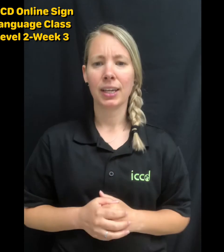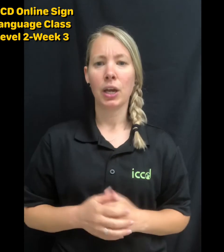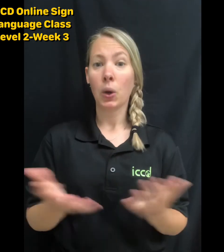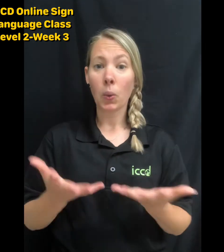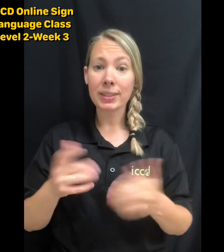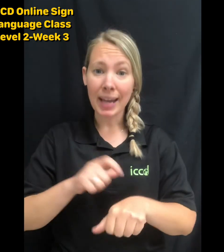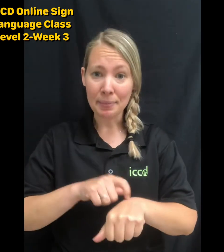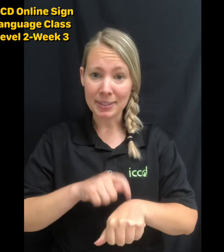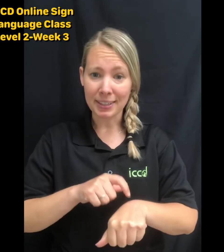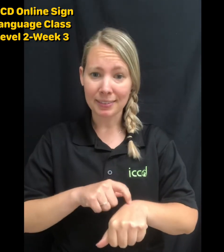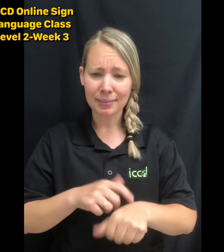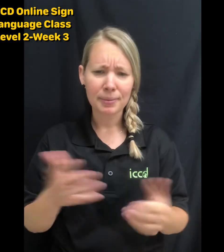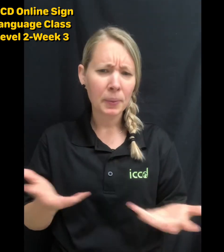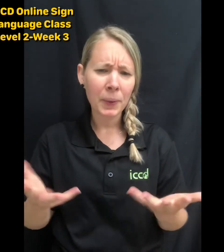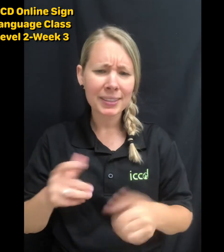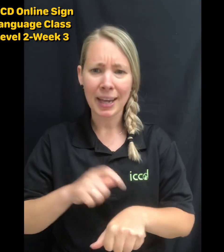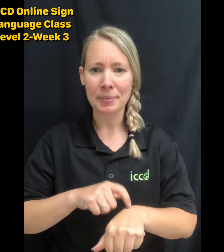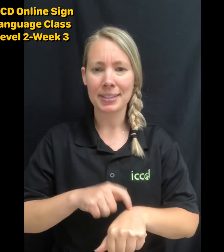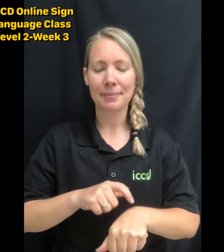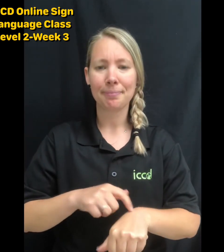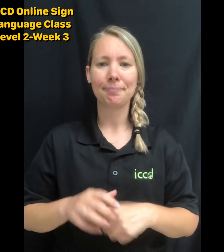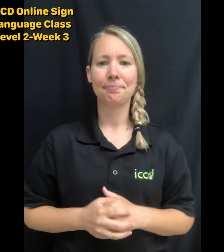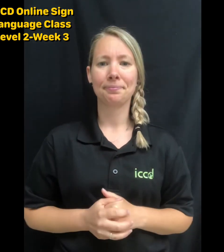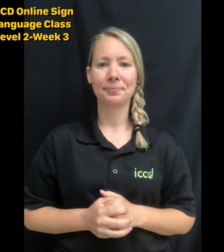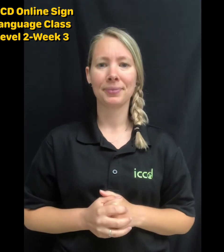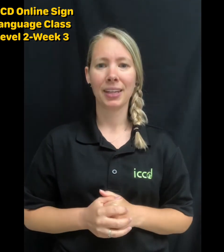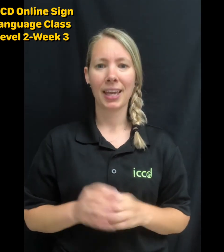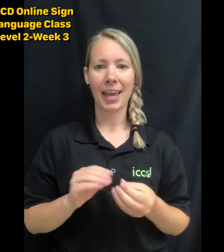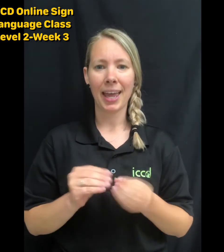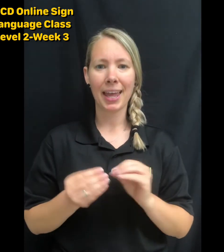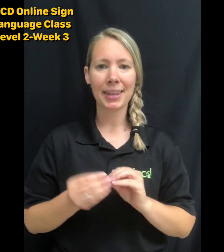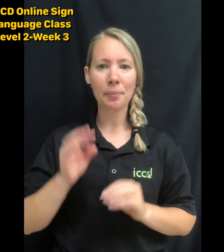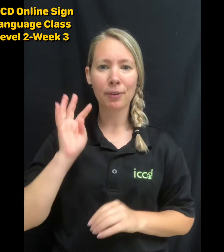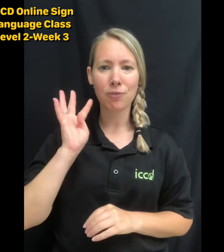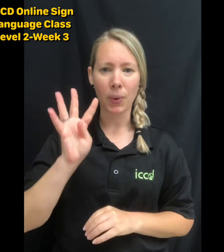What time is it? What time is it? And number four.